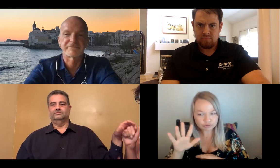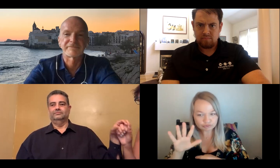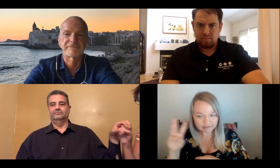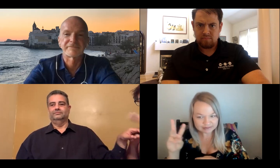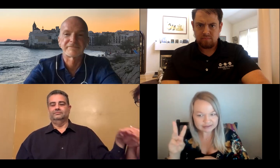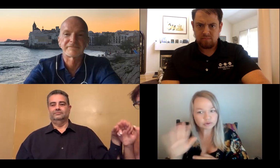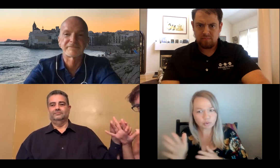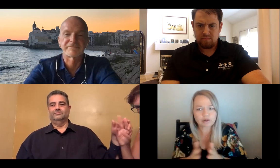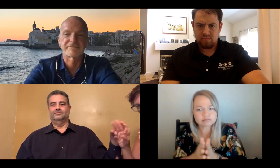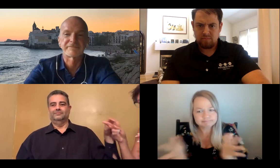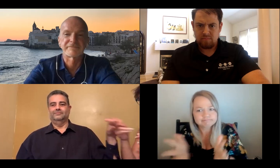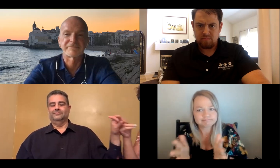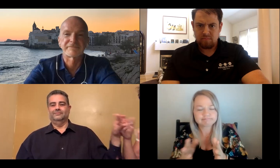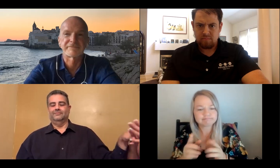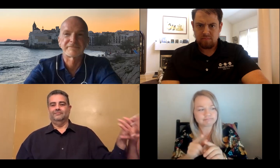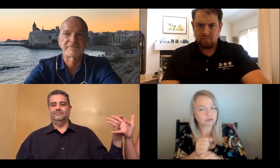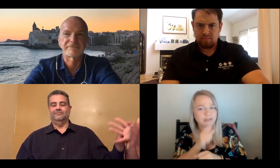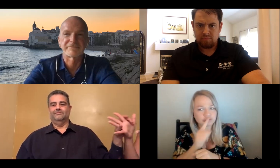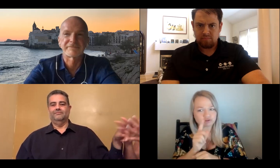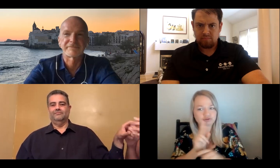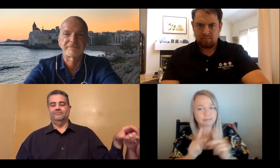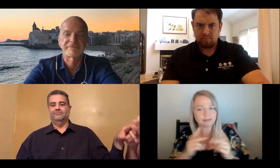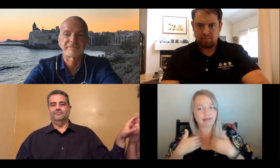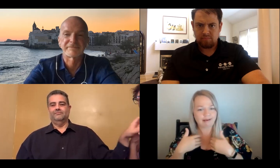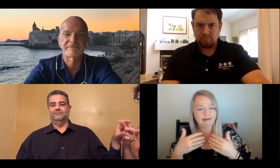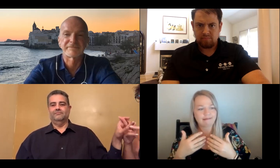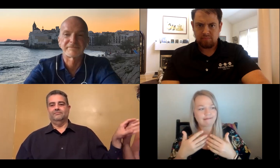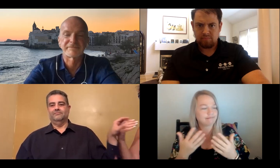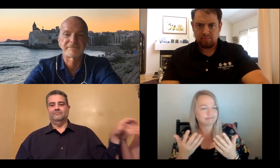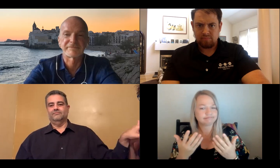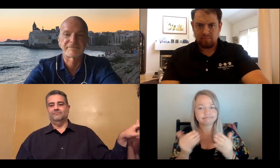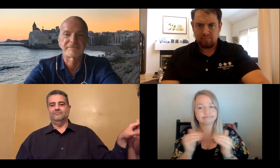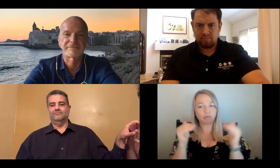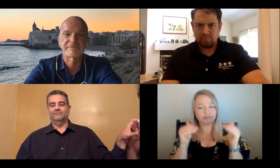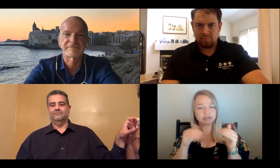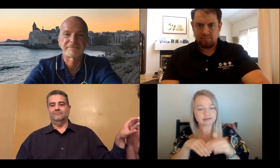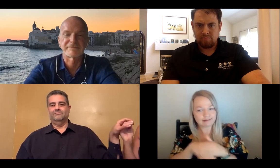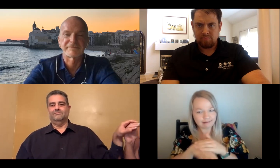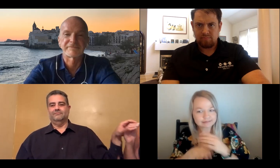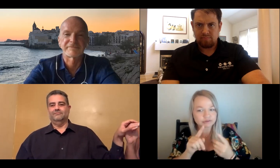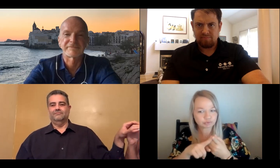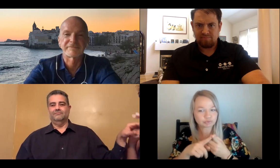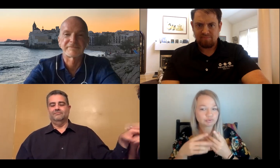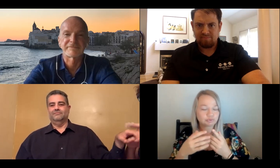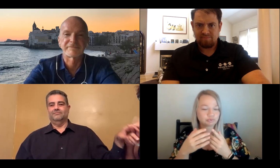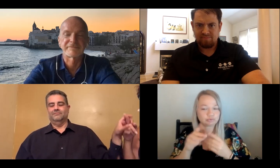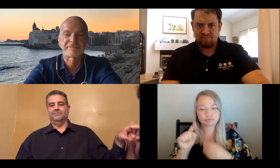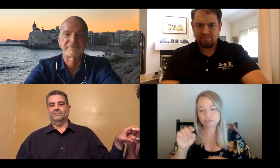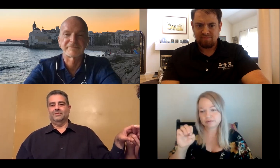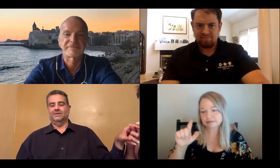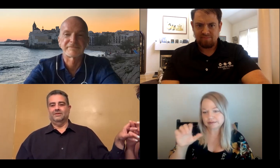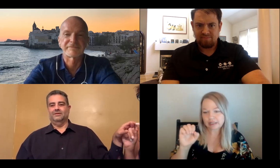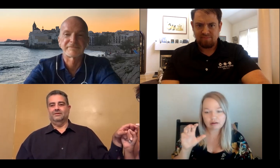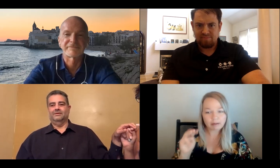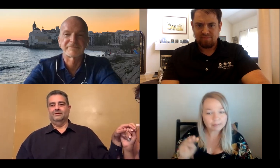both NYSE and Access256 for that approach